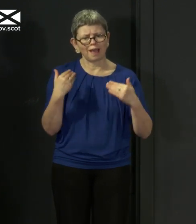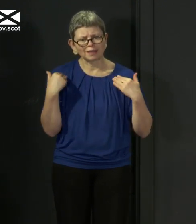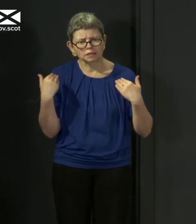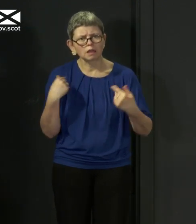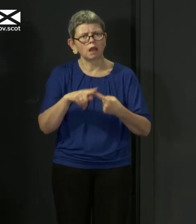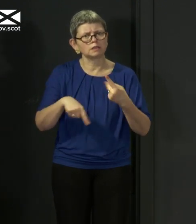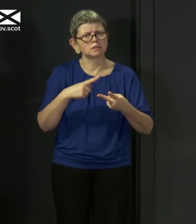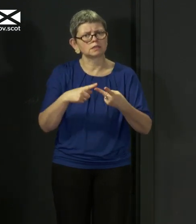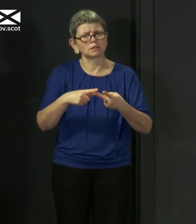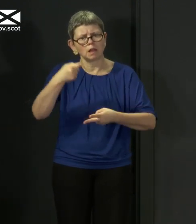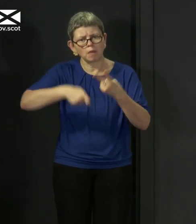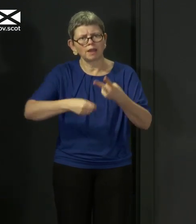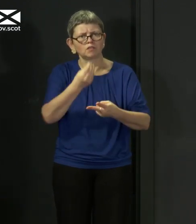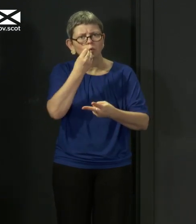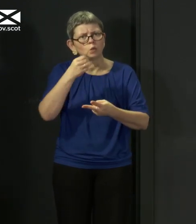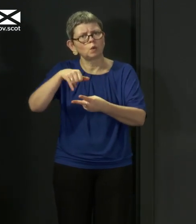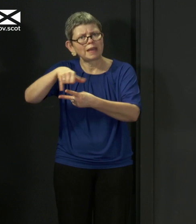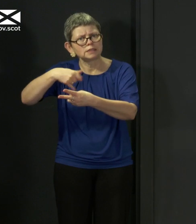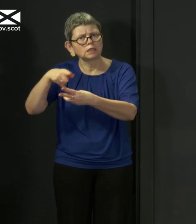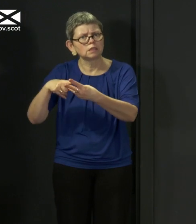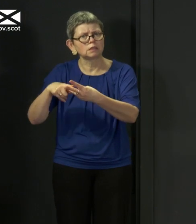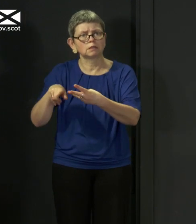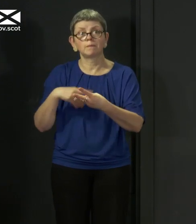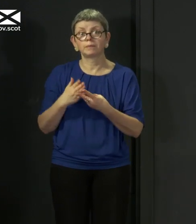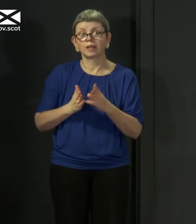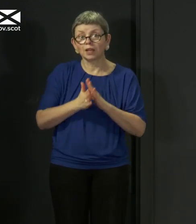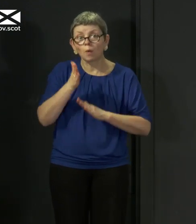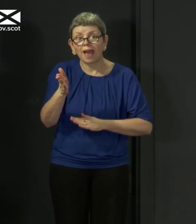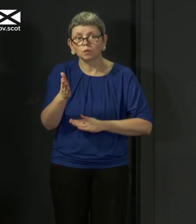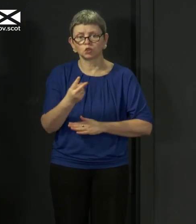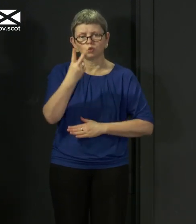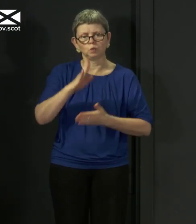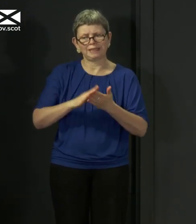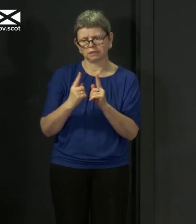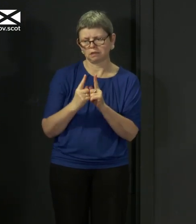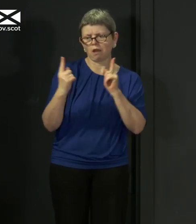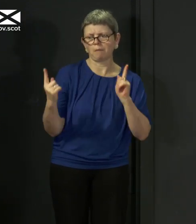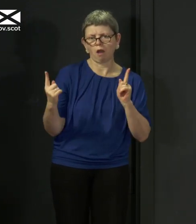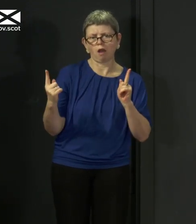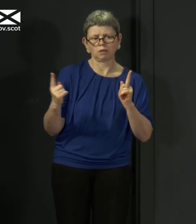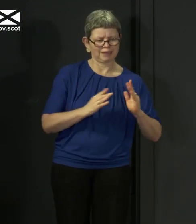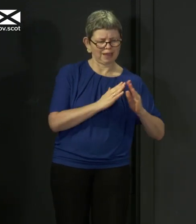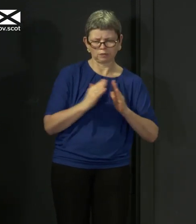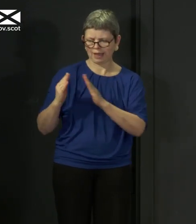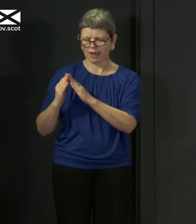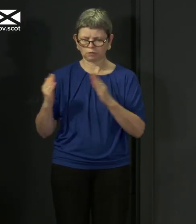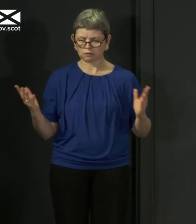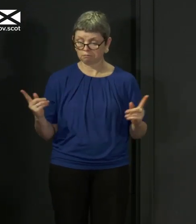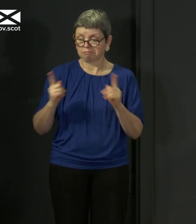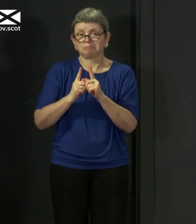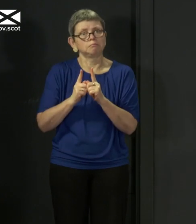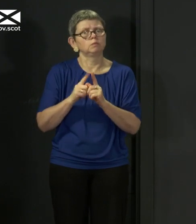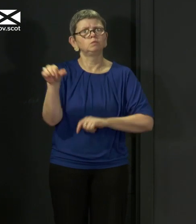If you do leave the house, you should stay two metres apart from other people and not meet up with people from other households. And you should wash your hands thoroughly